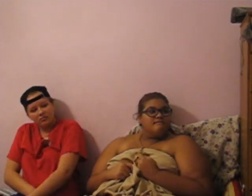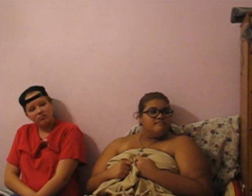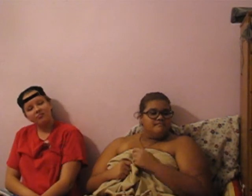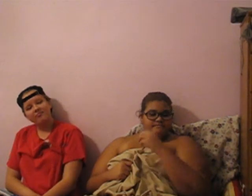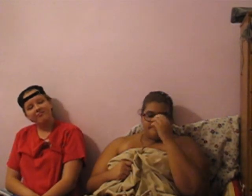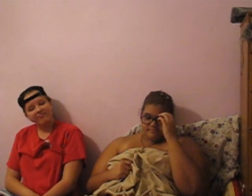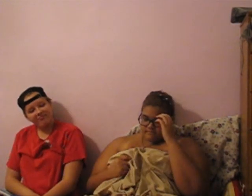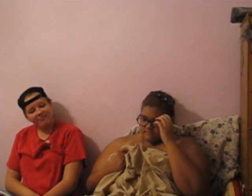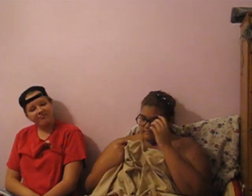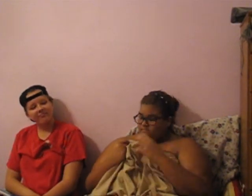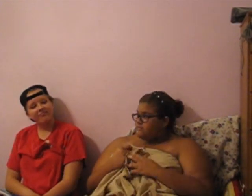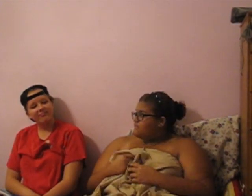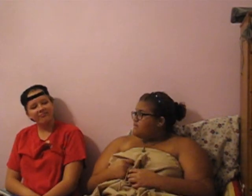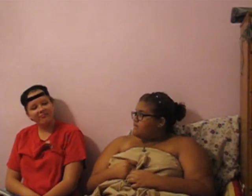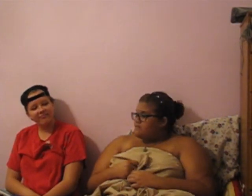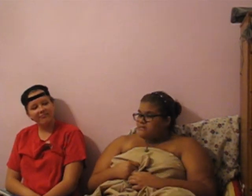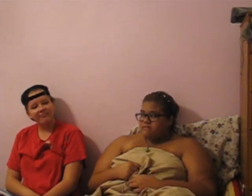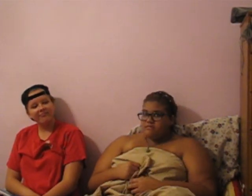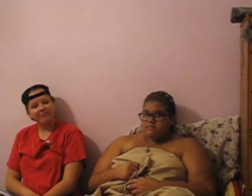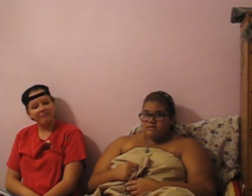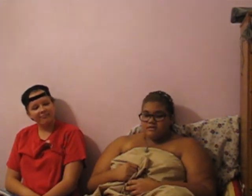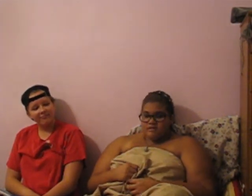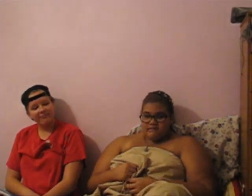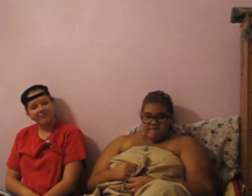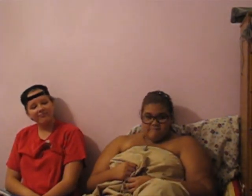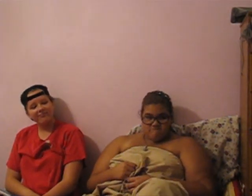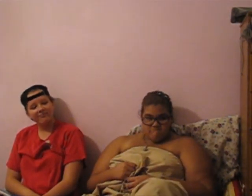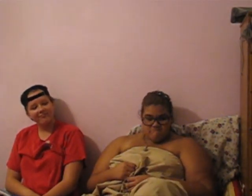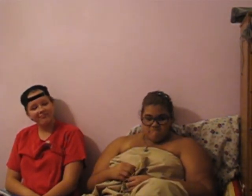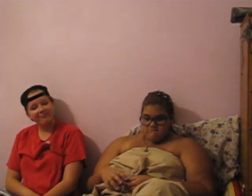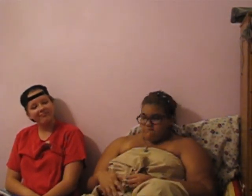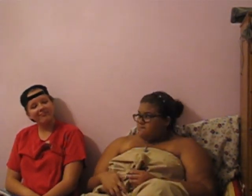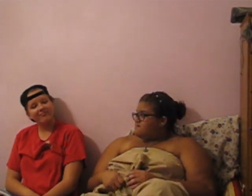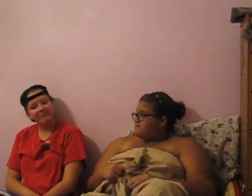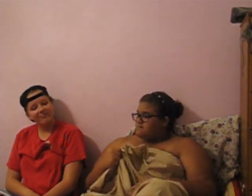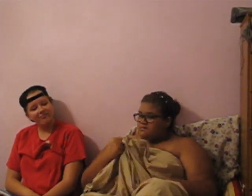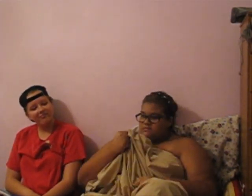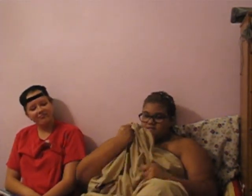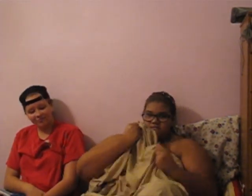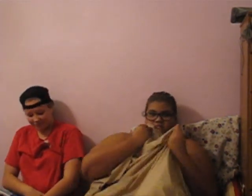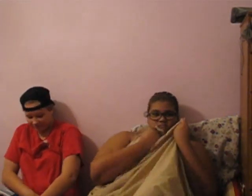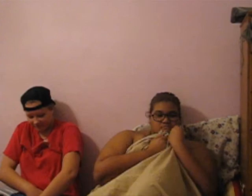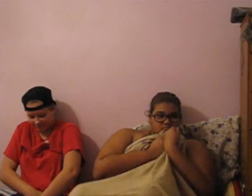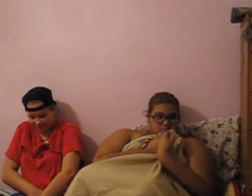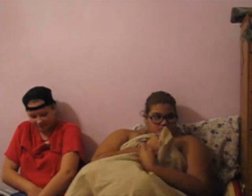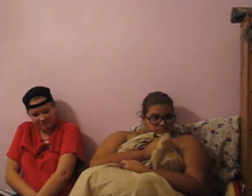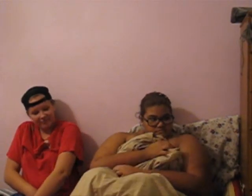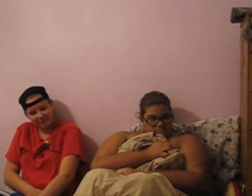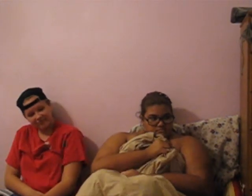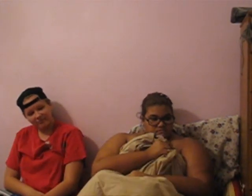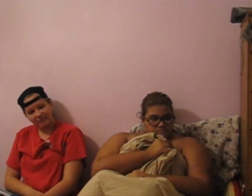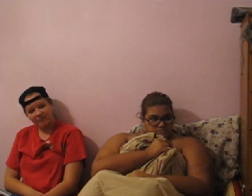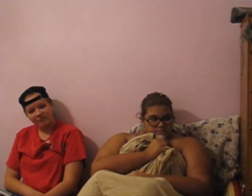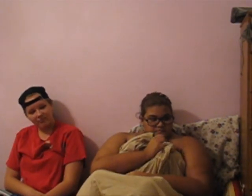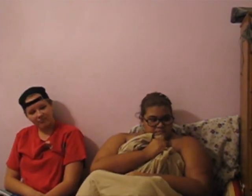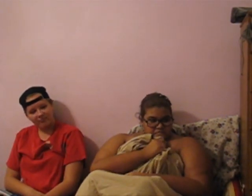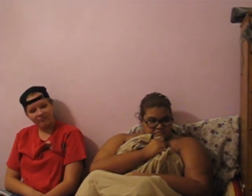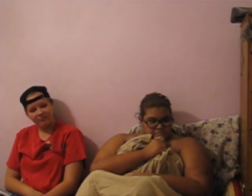spinning And thoughts in your head And it's too late You feel like you're making a big mistake Is it a way